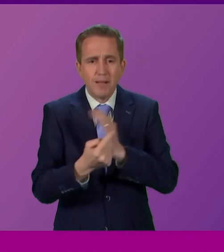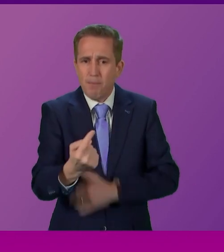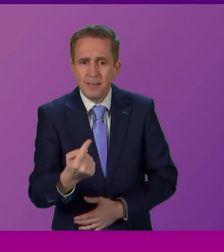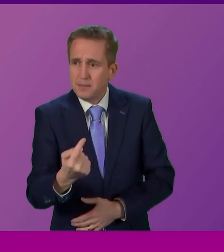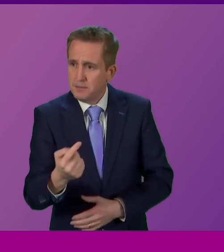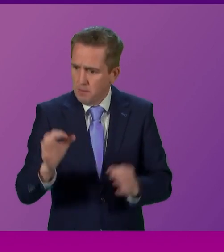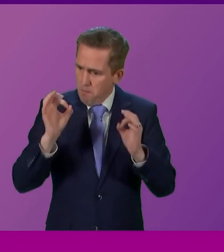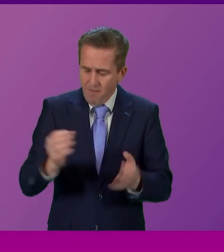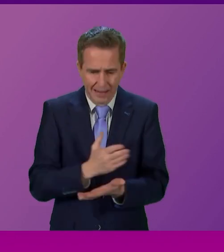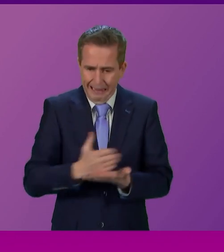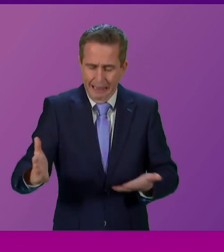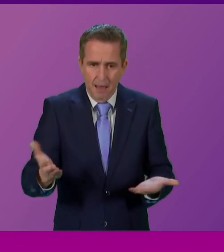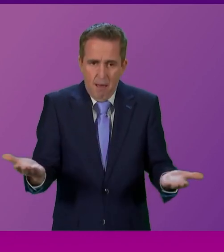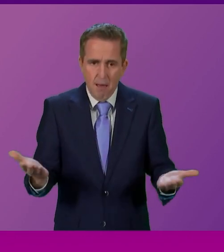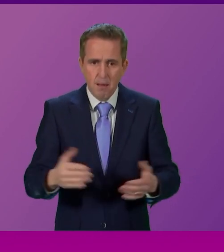Perfectly clear.